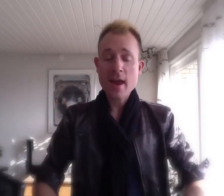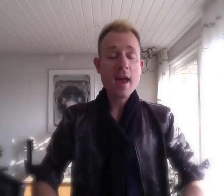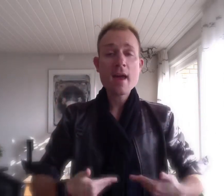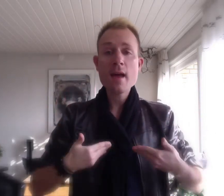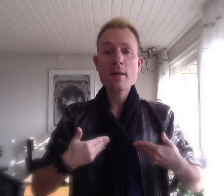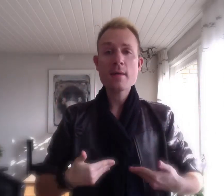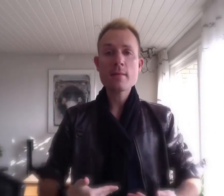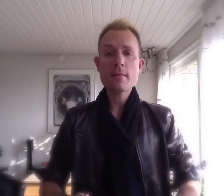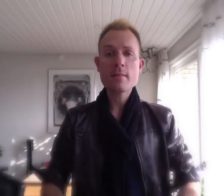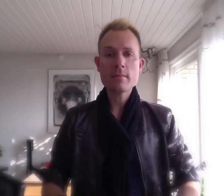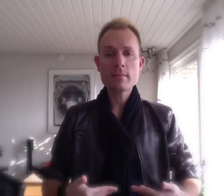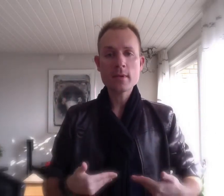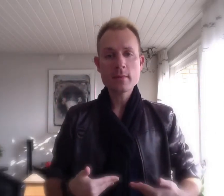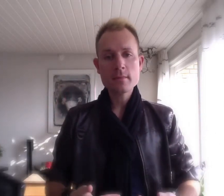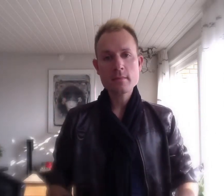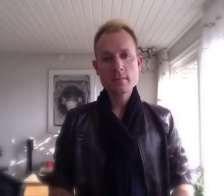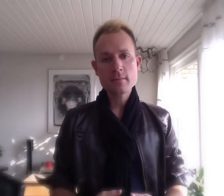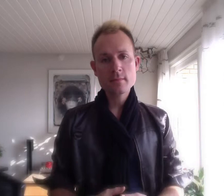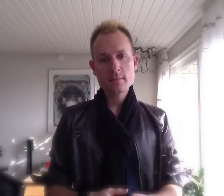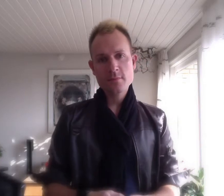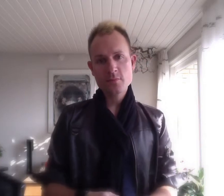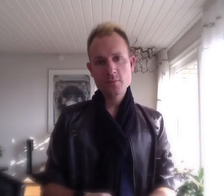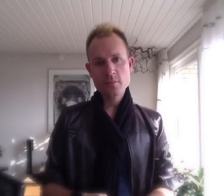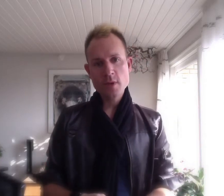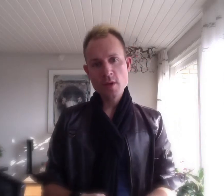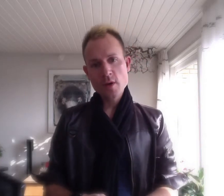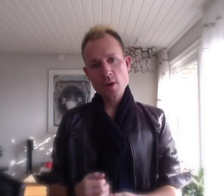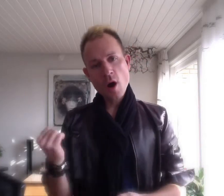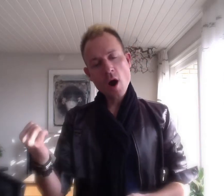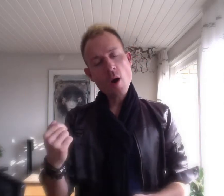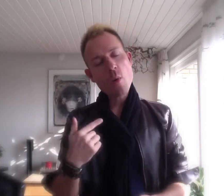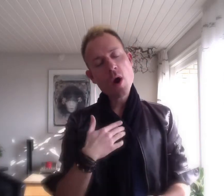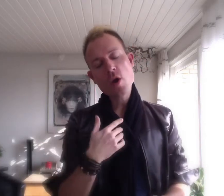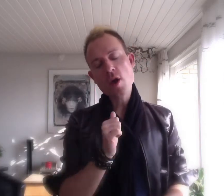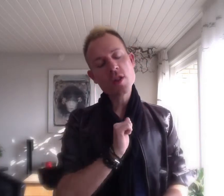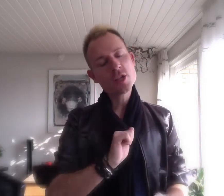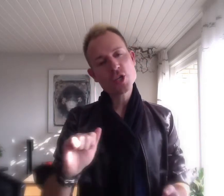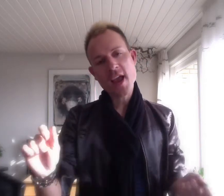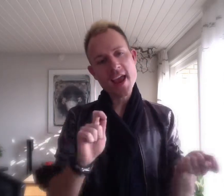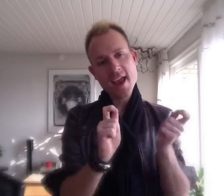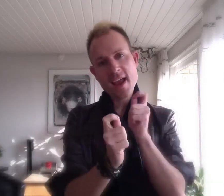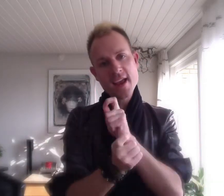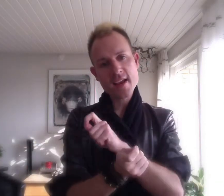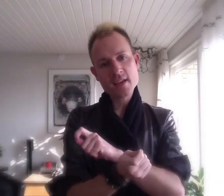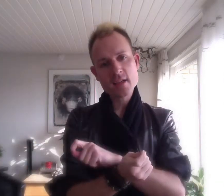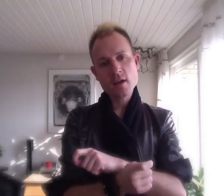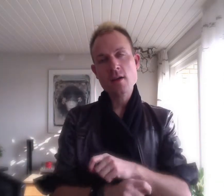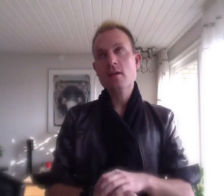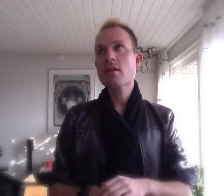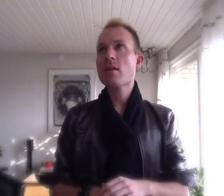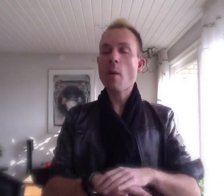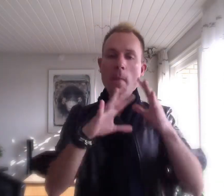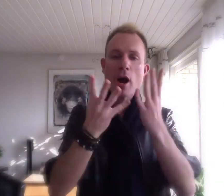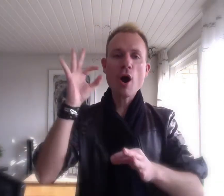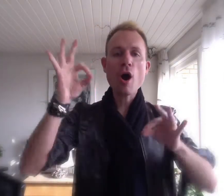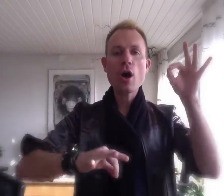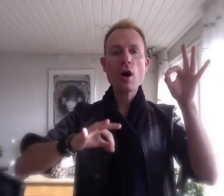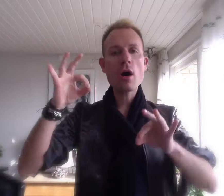I am Cause I'll never change All my colors